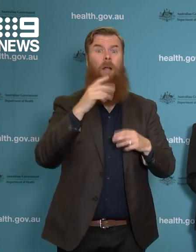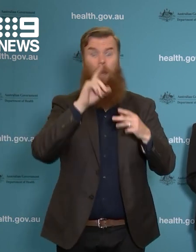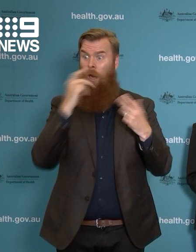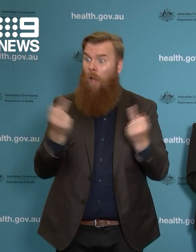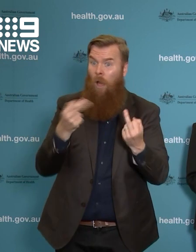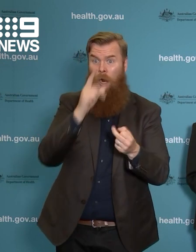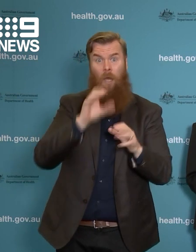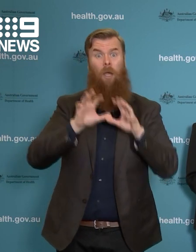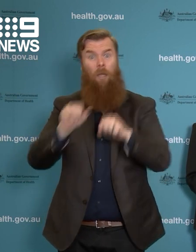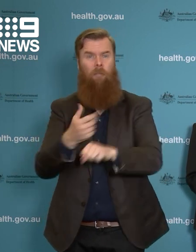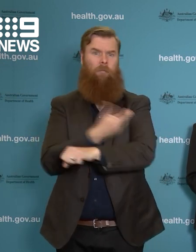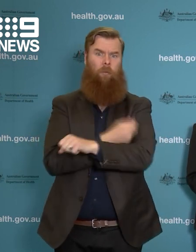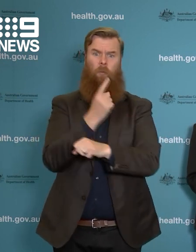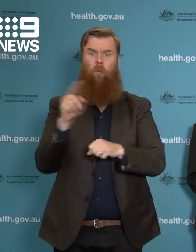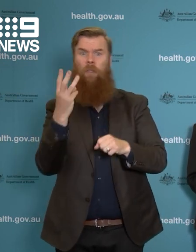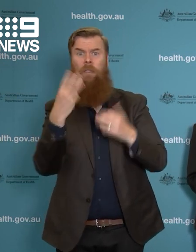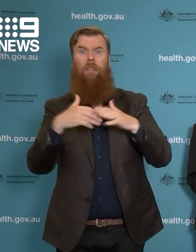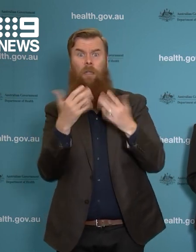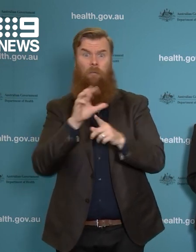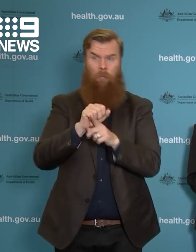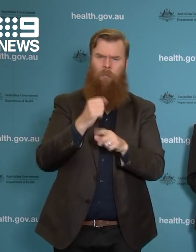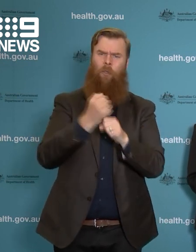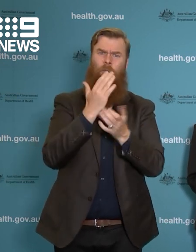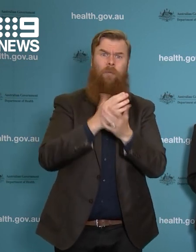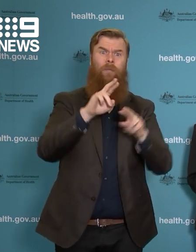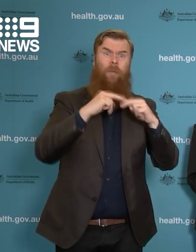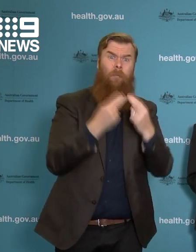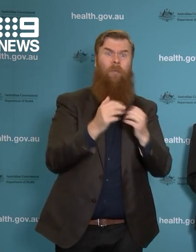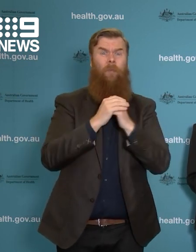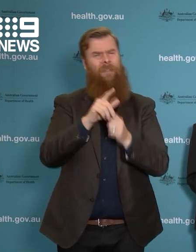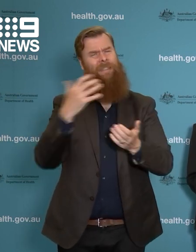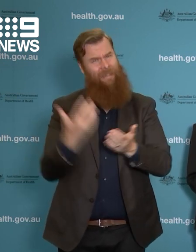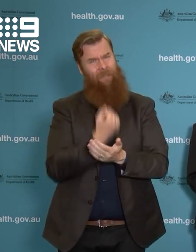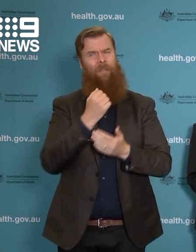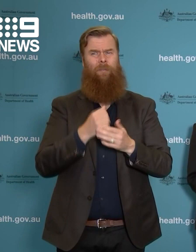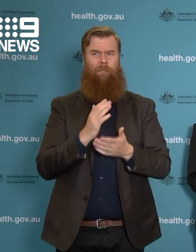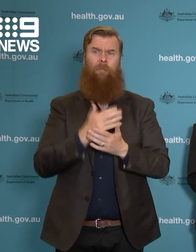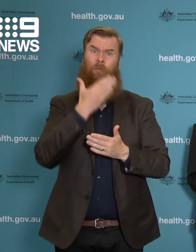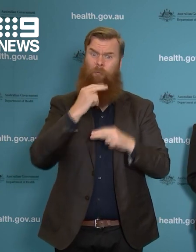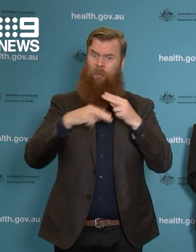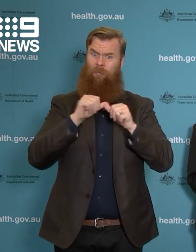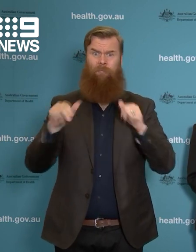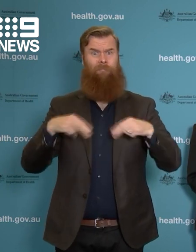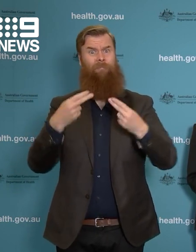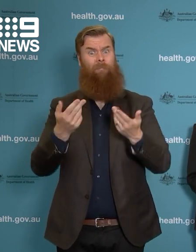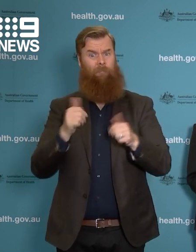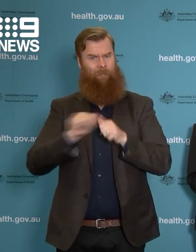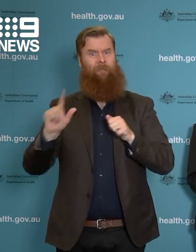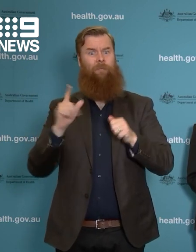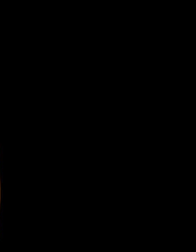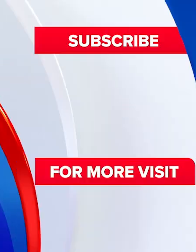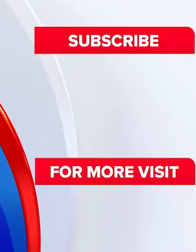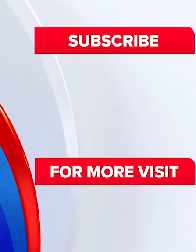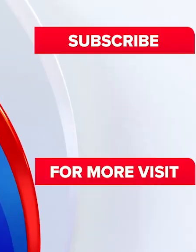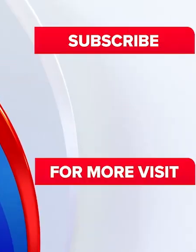yourself safe, your friends and family safe, and your community safe, the best Christmas gift there is is to get out and get your vaccination and your boosters. Thank you.